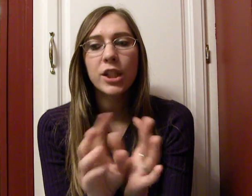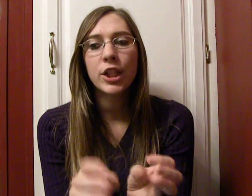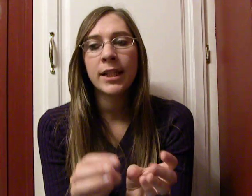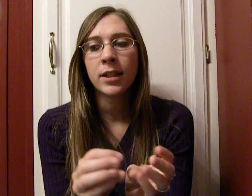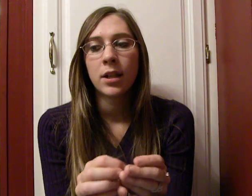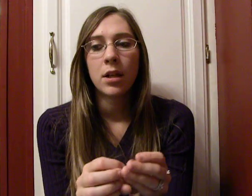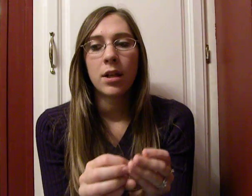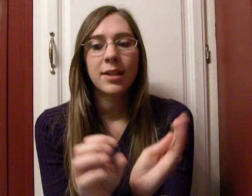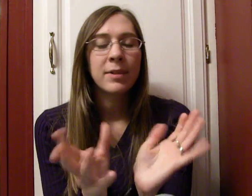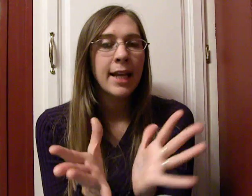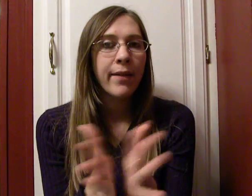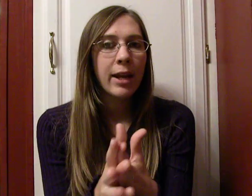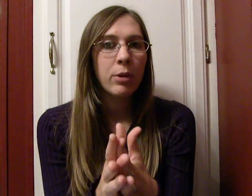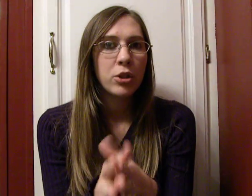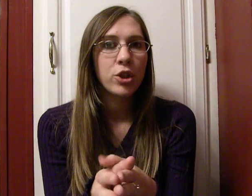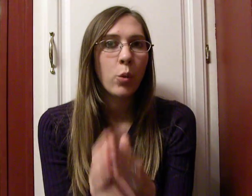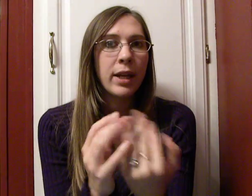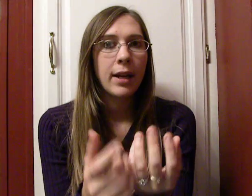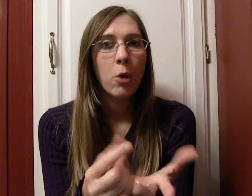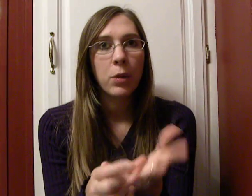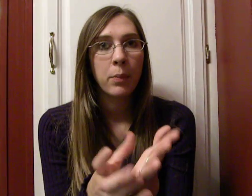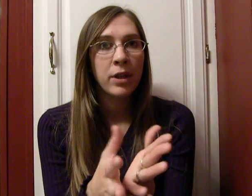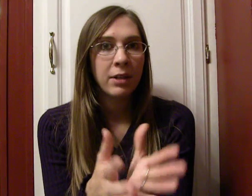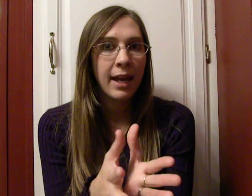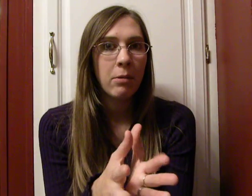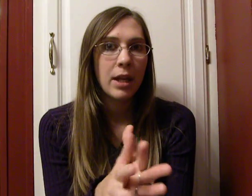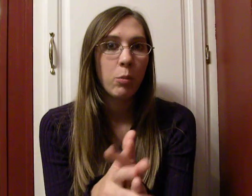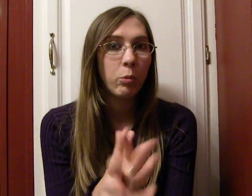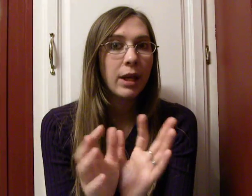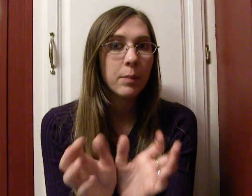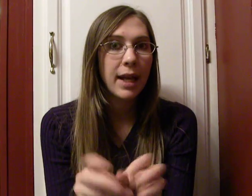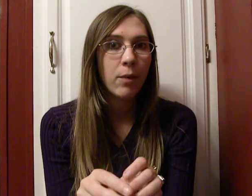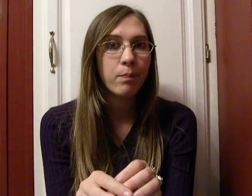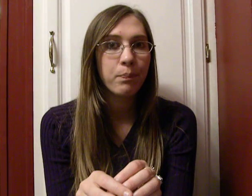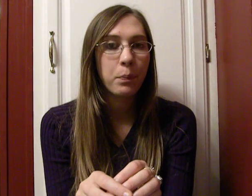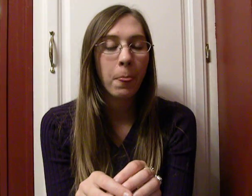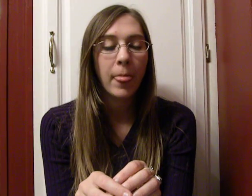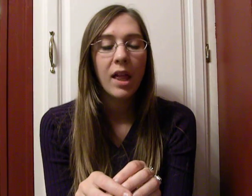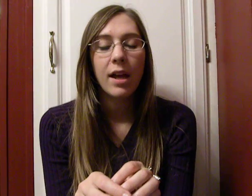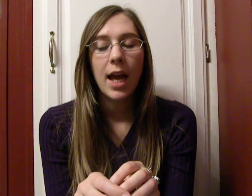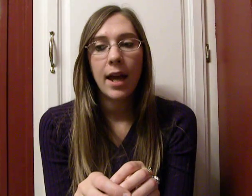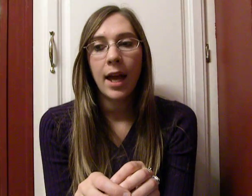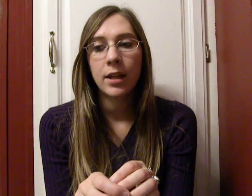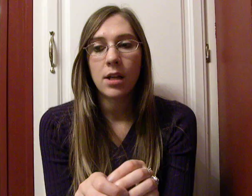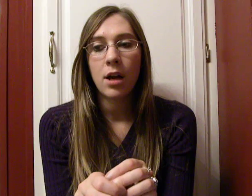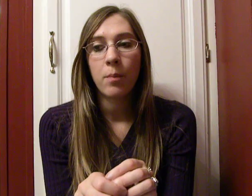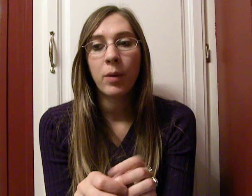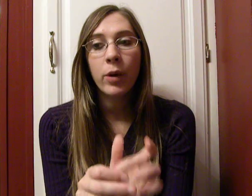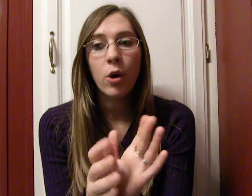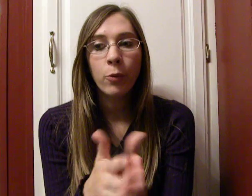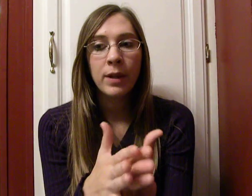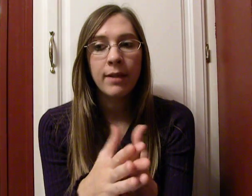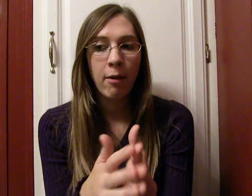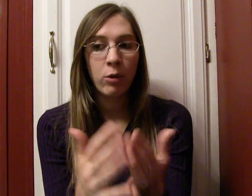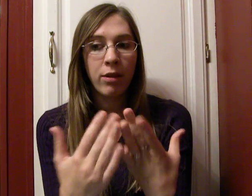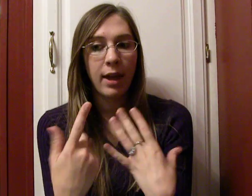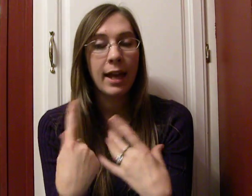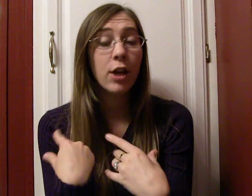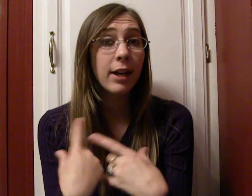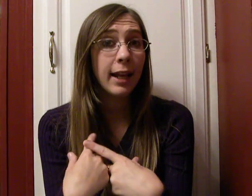is learning some sign language so we can help communicate with him when we come down. Um, and, um, but we are hoping that with a hearing